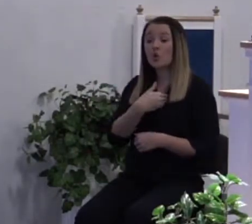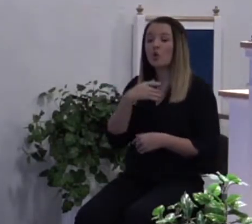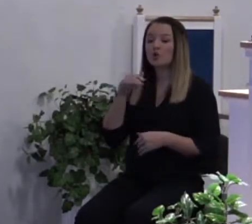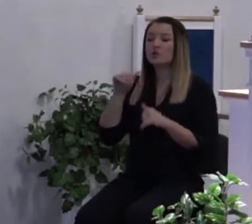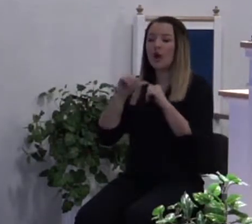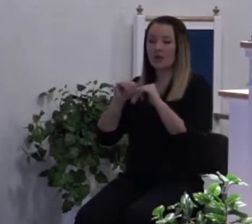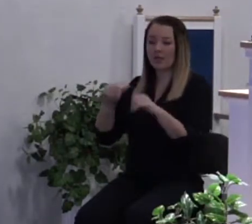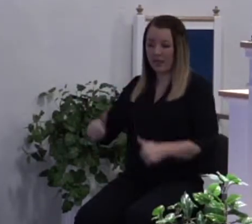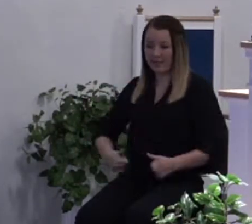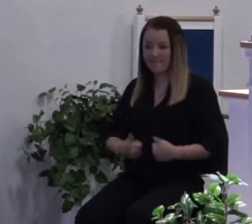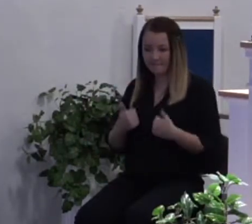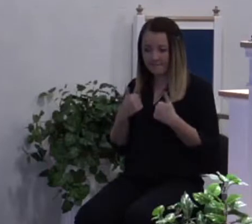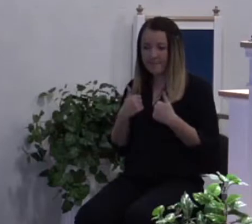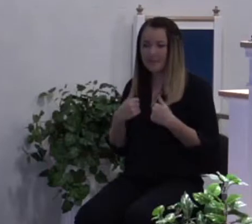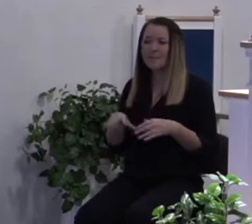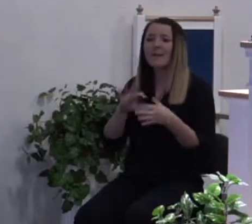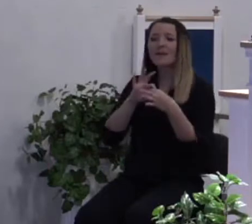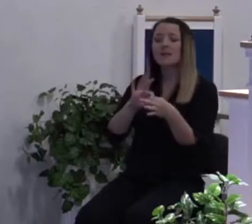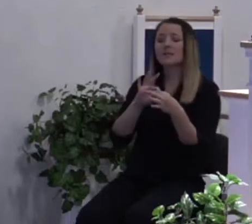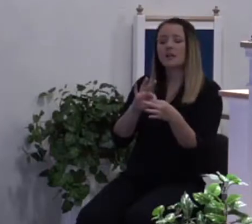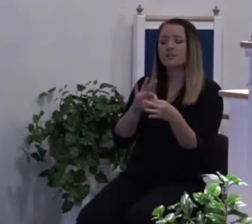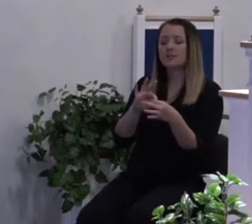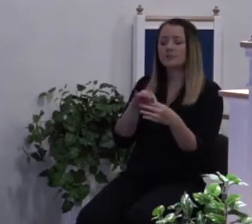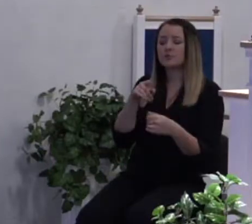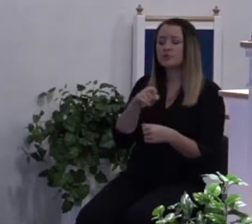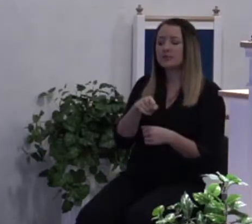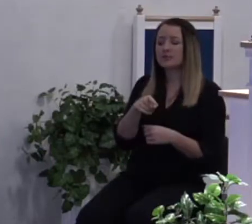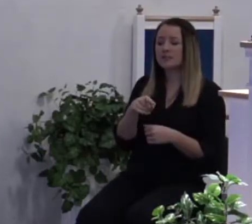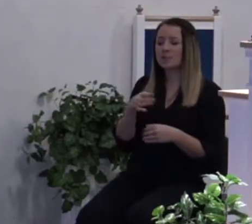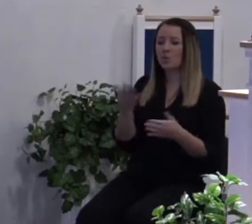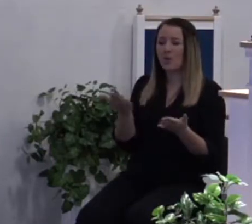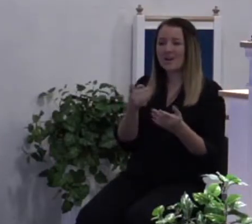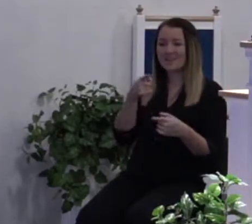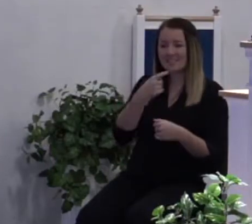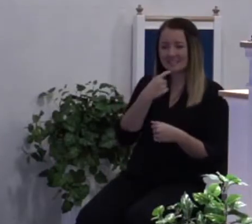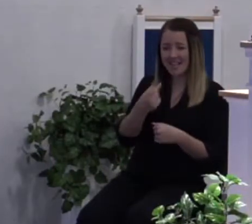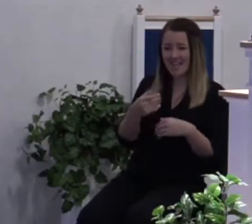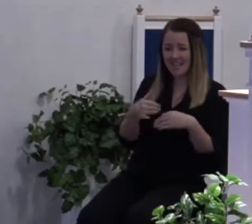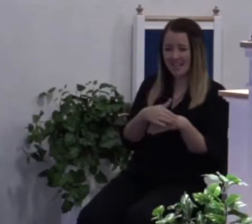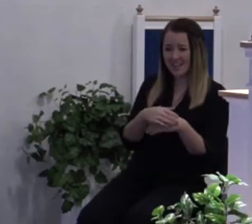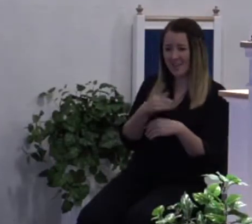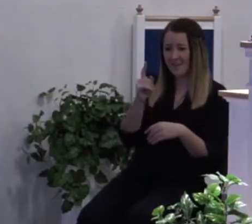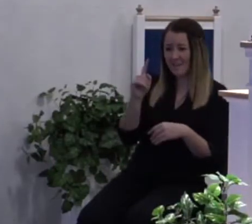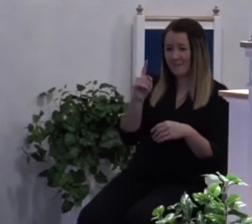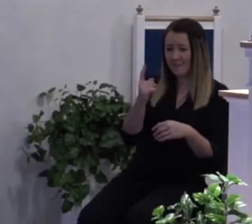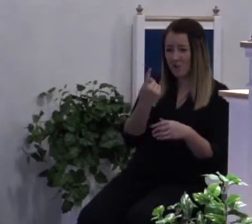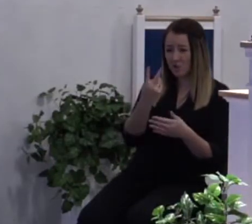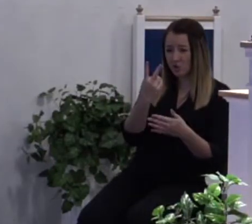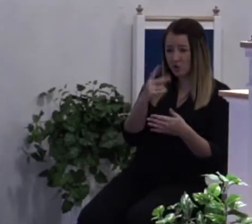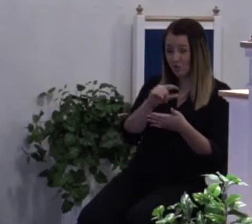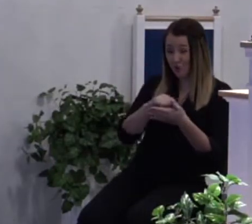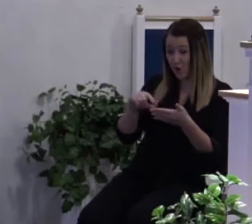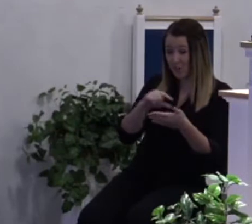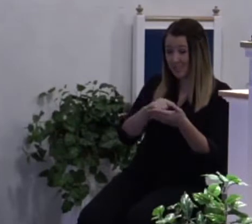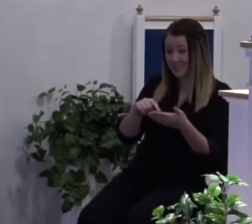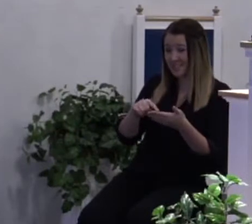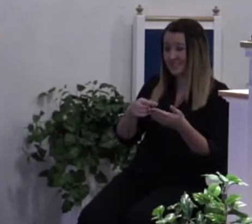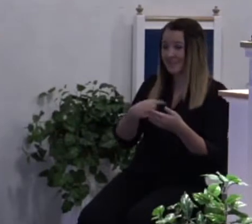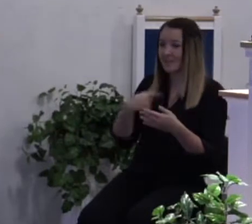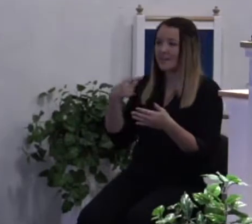he's making a connection between what he's saying in the first two verses with the fact that it comes